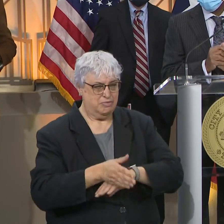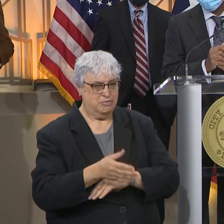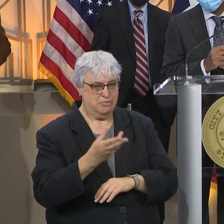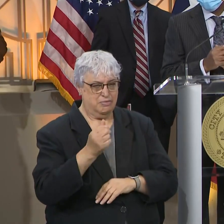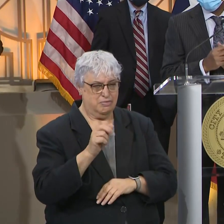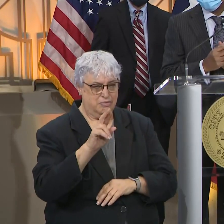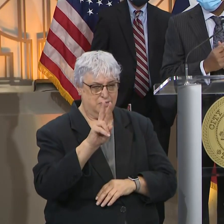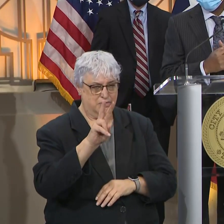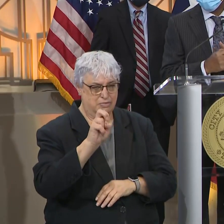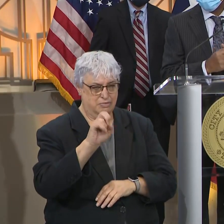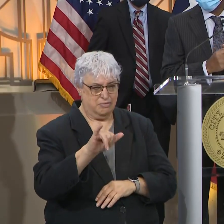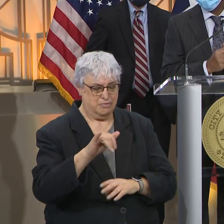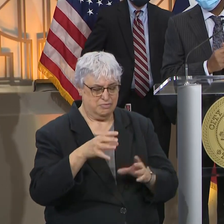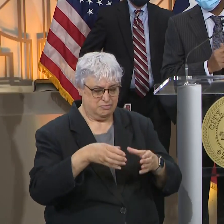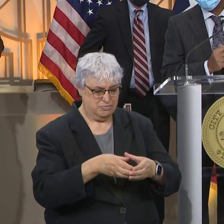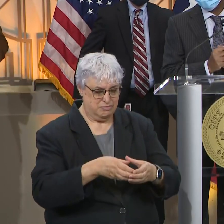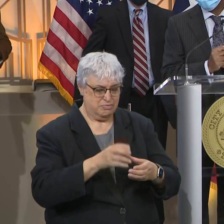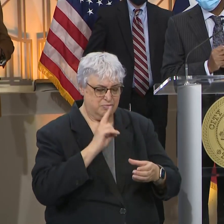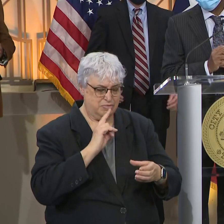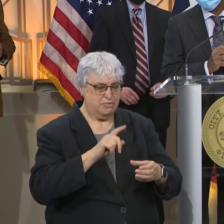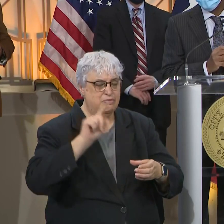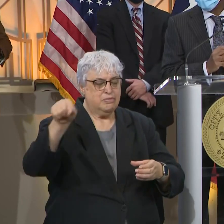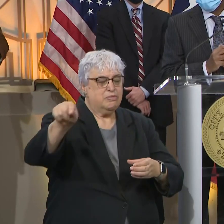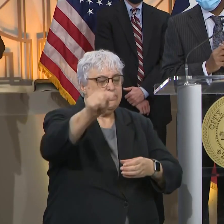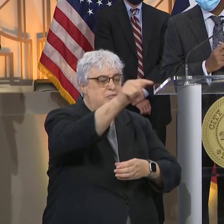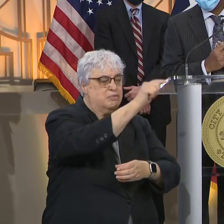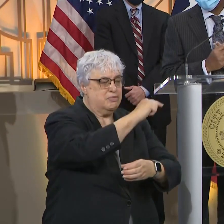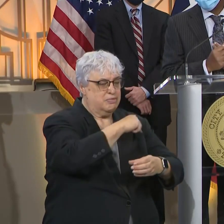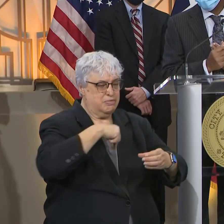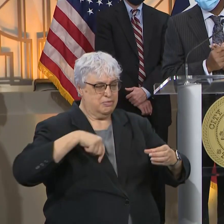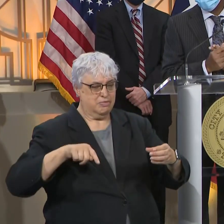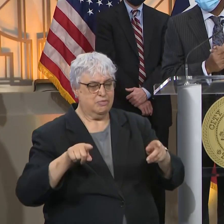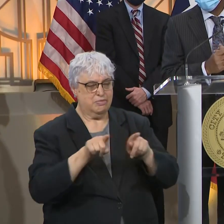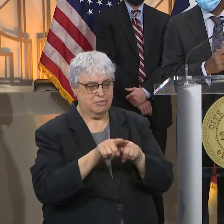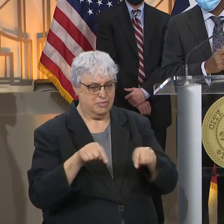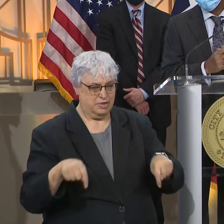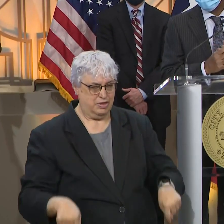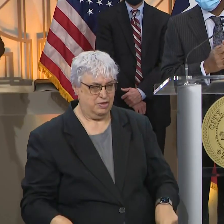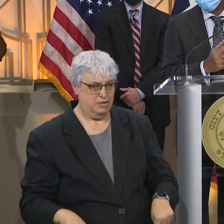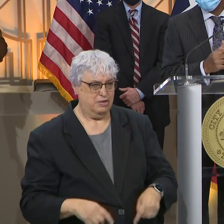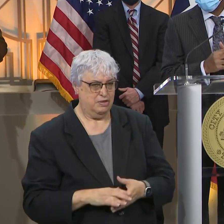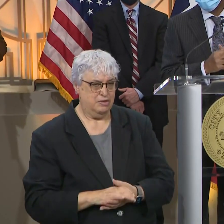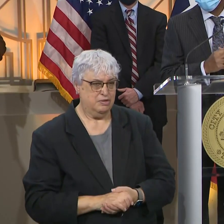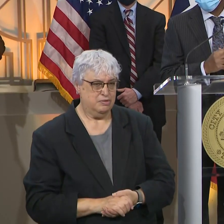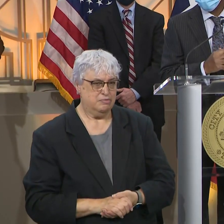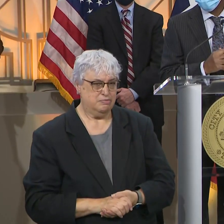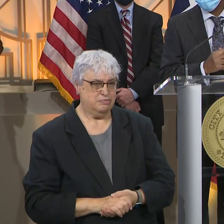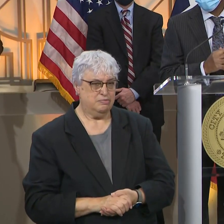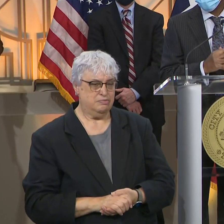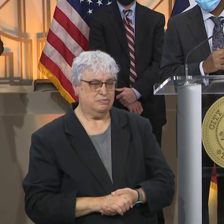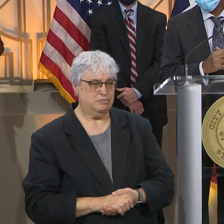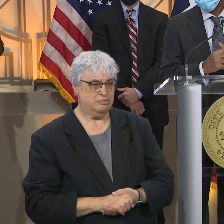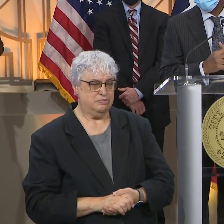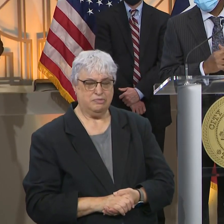on resources from inside the city of Houston and outside the city of Houston. The same thing we'll be applying to the sites here.